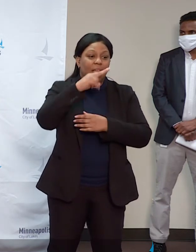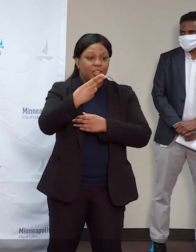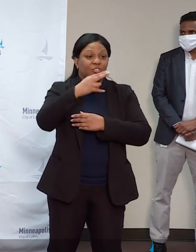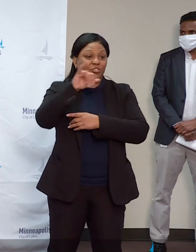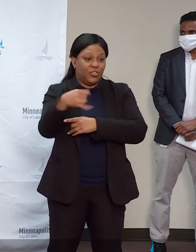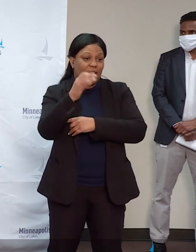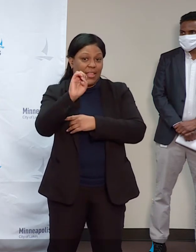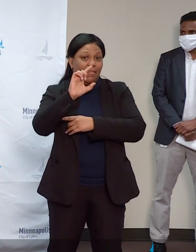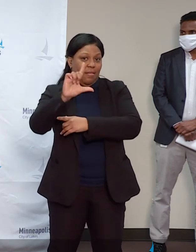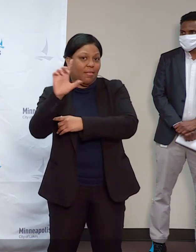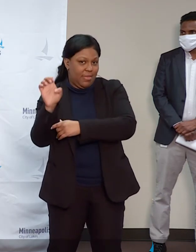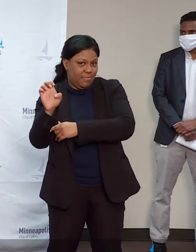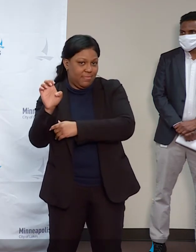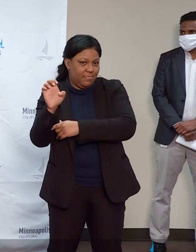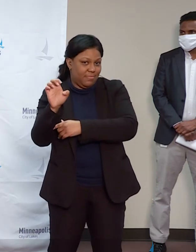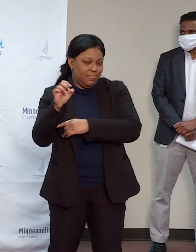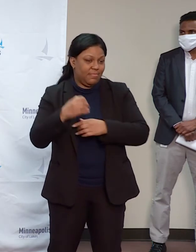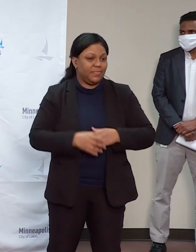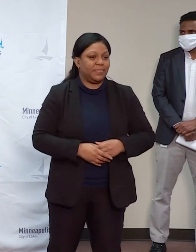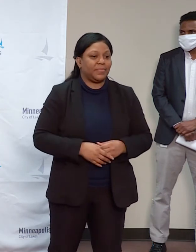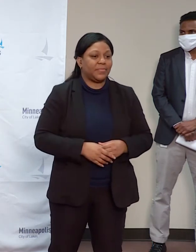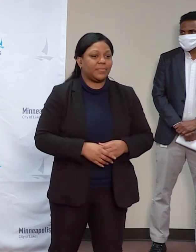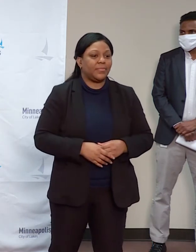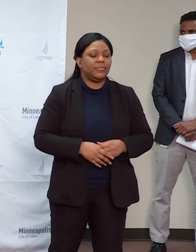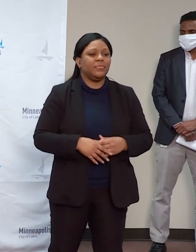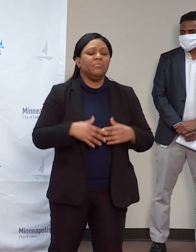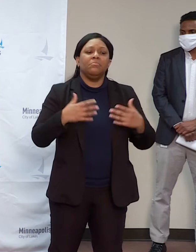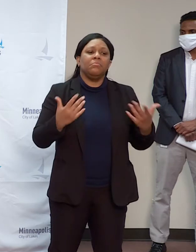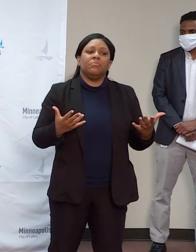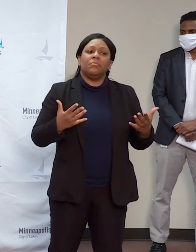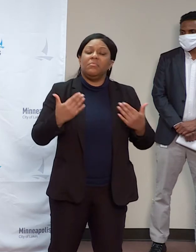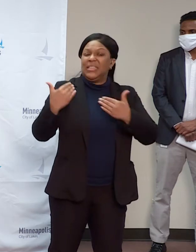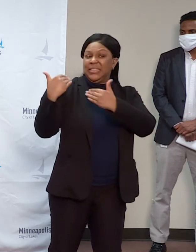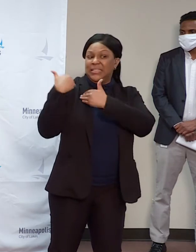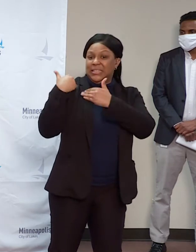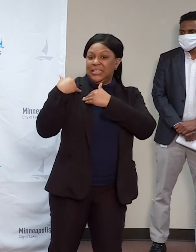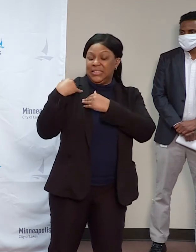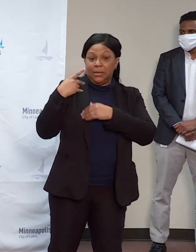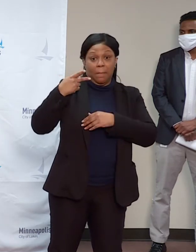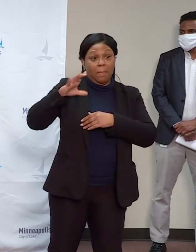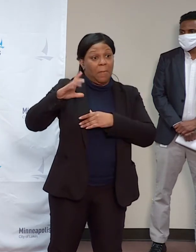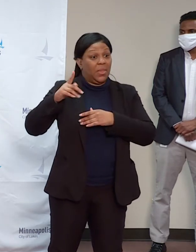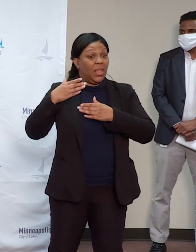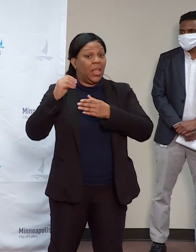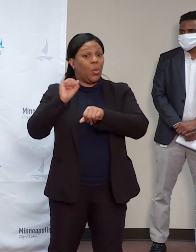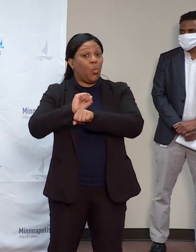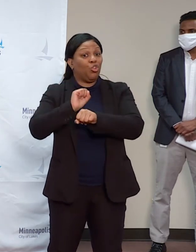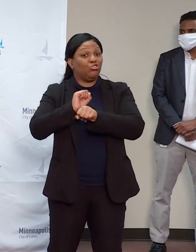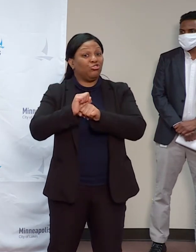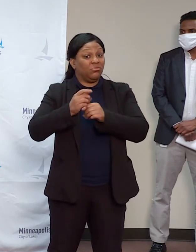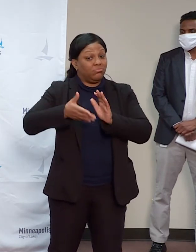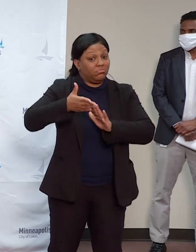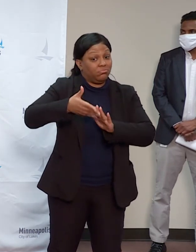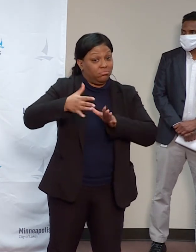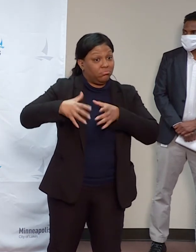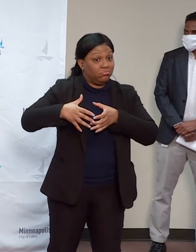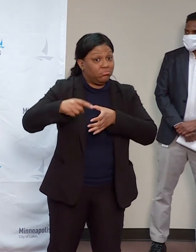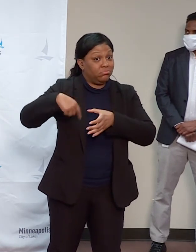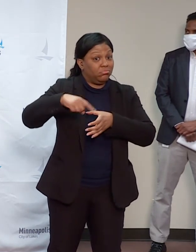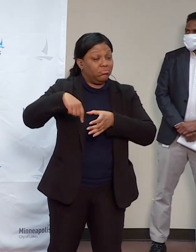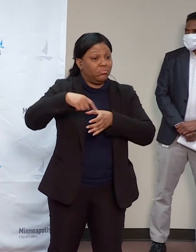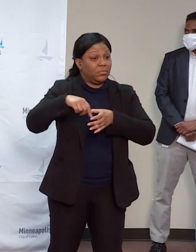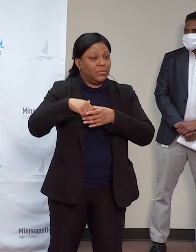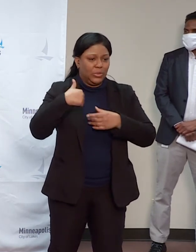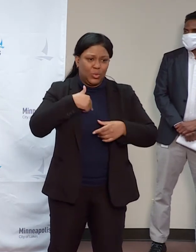-L-E. Public Works has been coordinating closely with Hennepin County, law enforcement, and